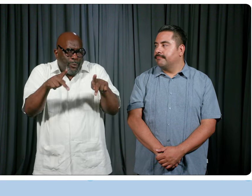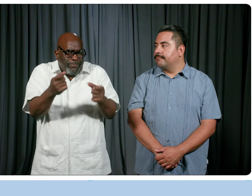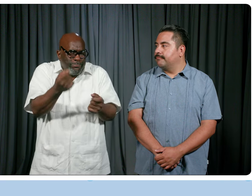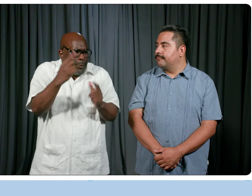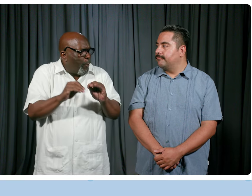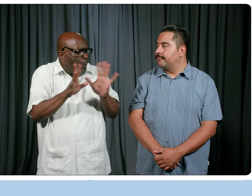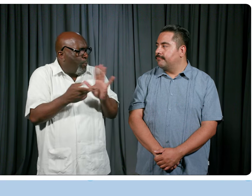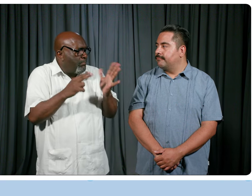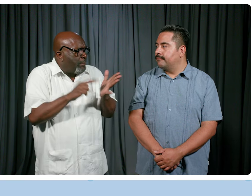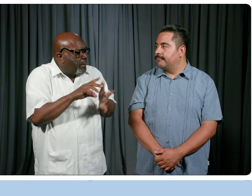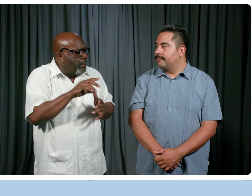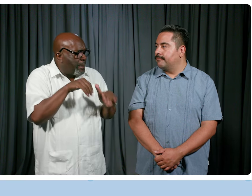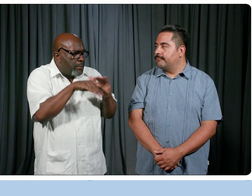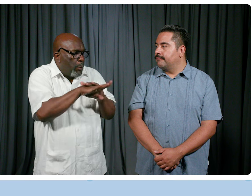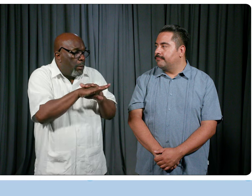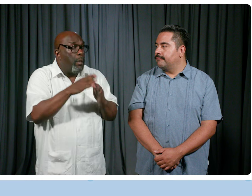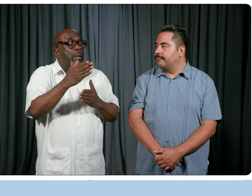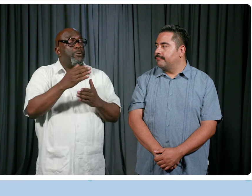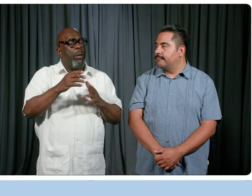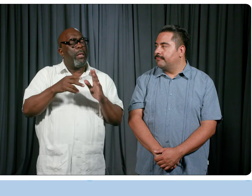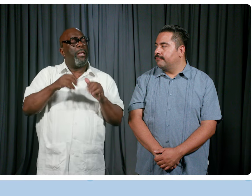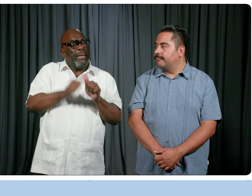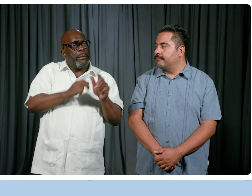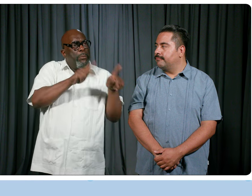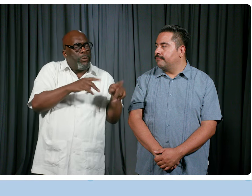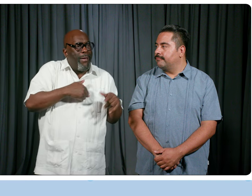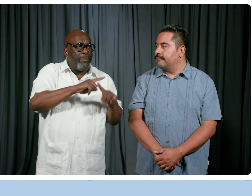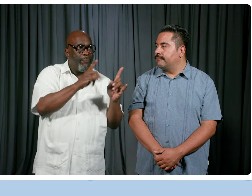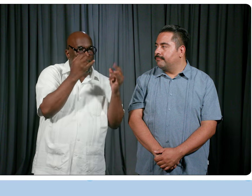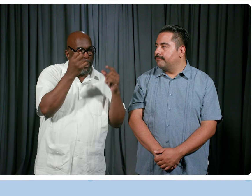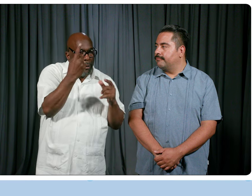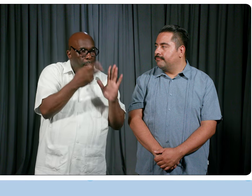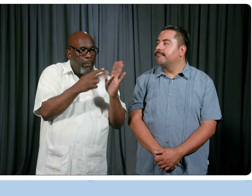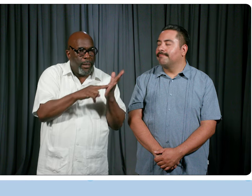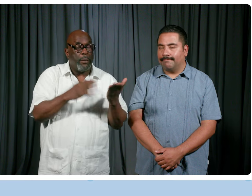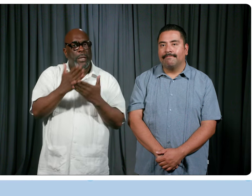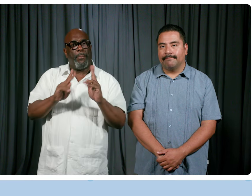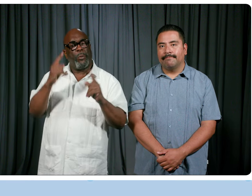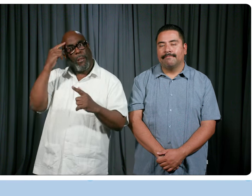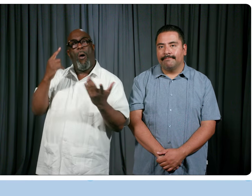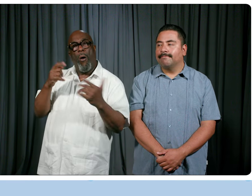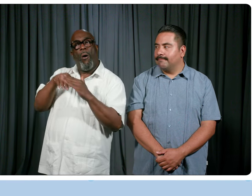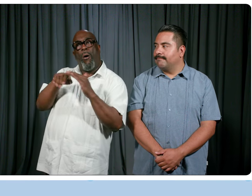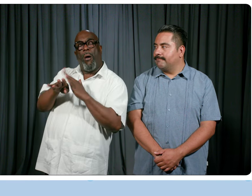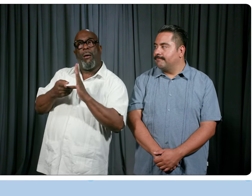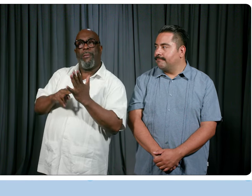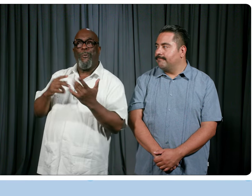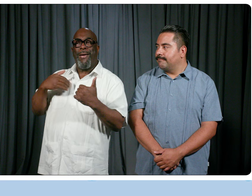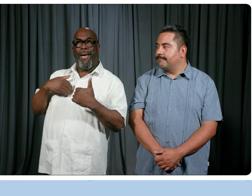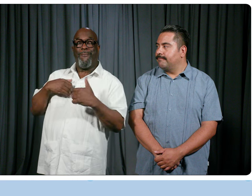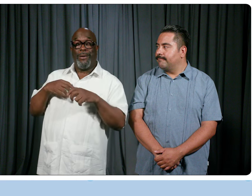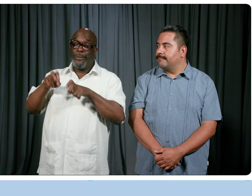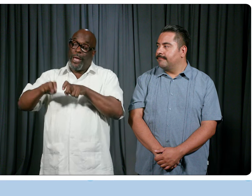It means different things to different people. Some people don't even think about certain things, you know, like they think maybe accessibility is that, well, we have a